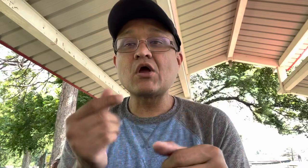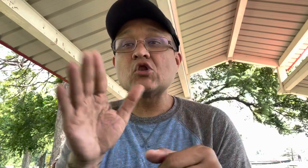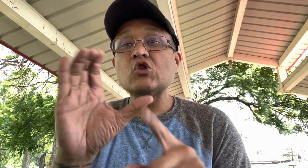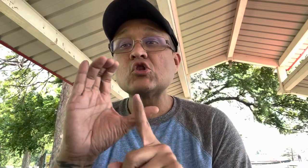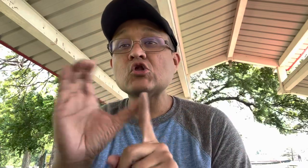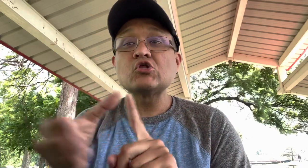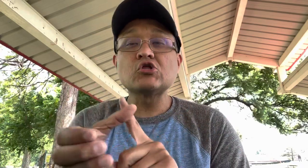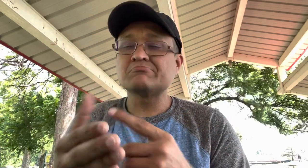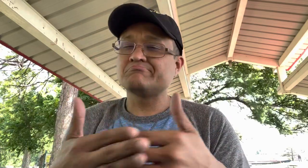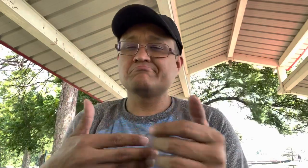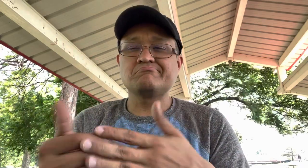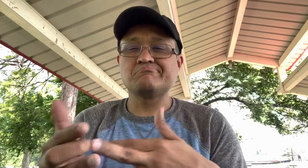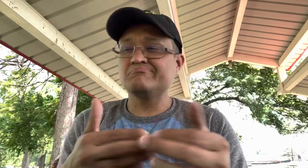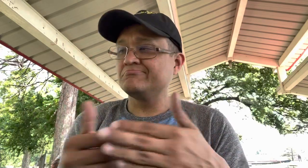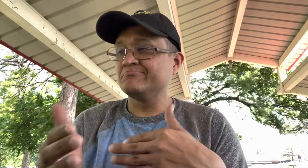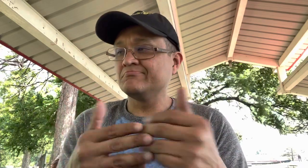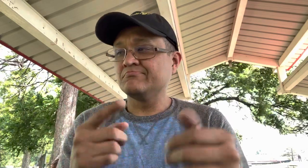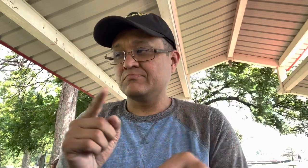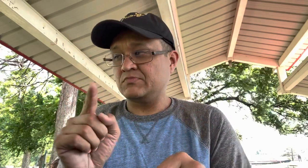it doesn't matter whatever culture it doesn't matter